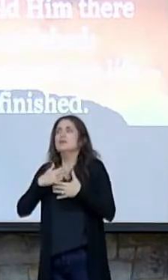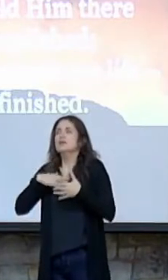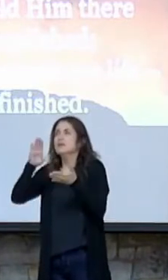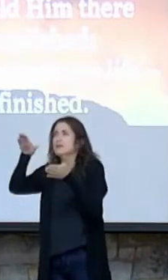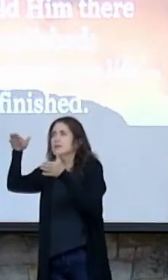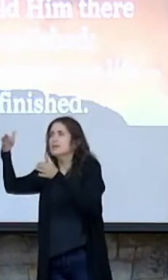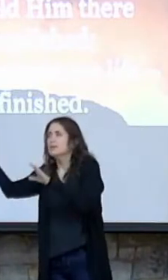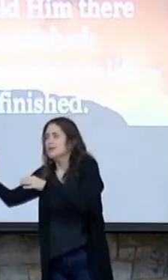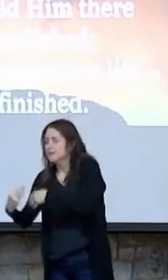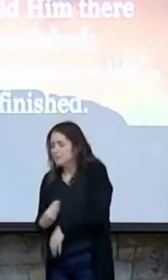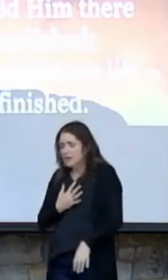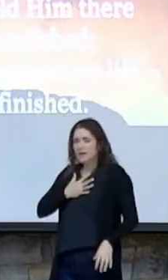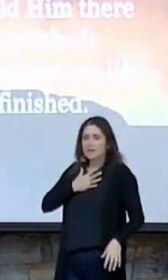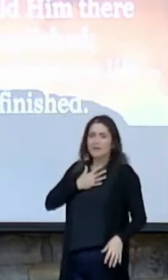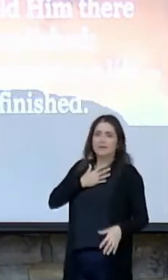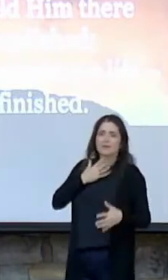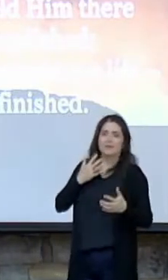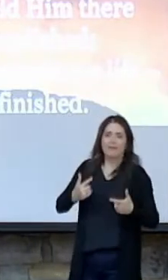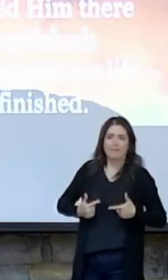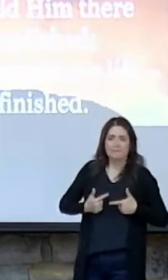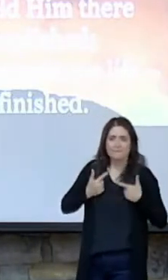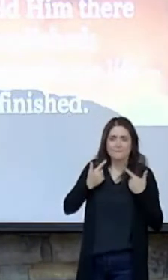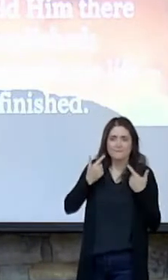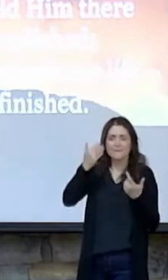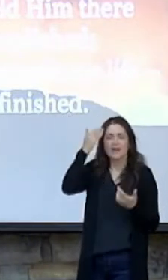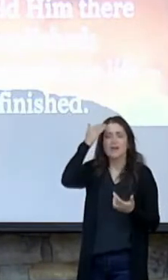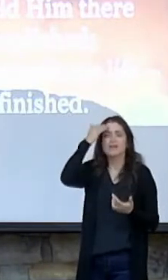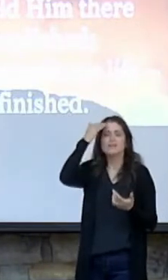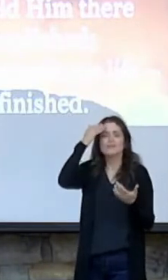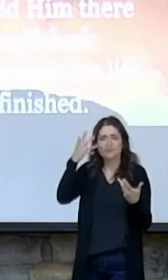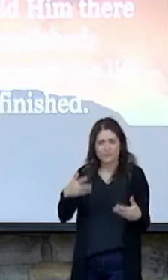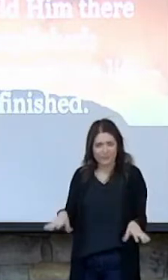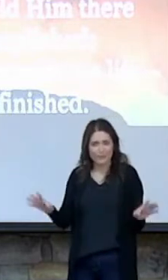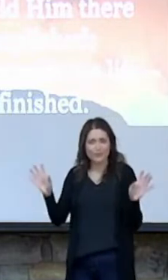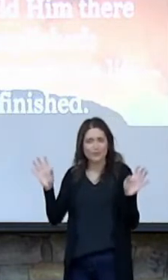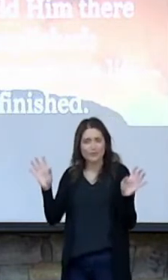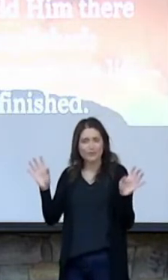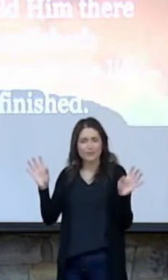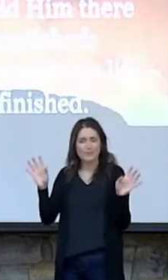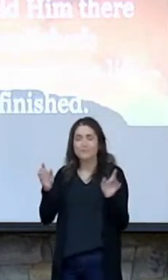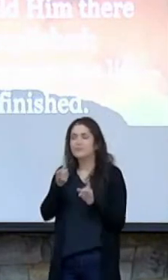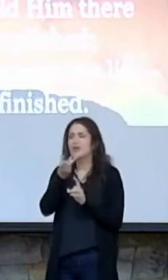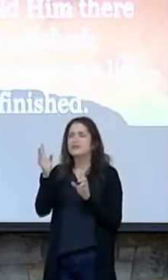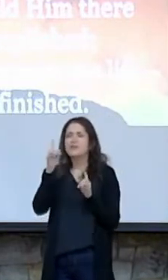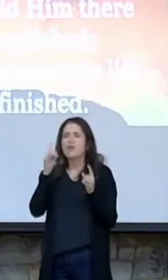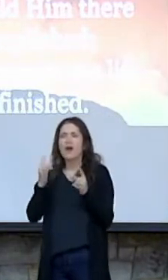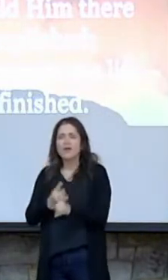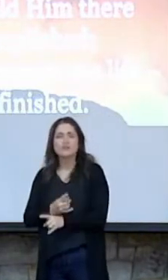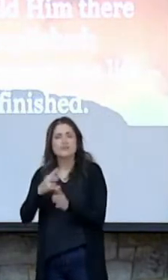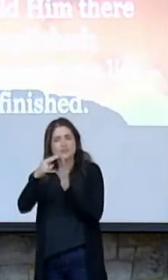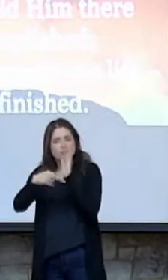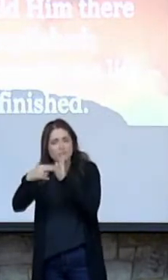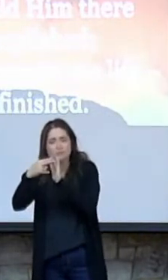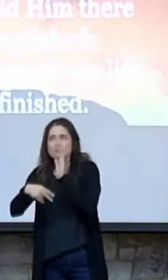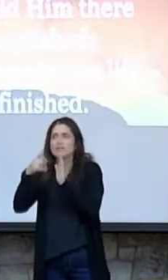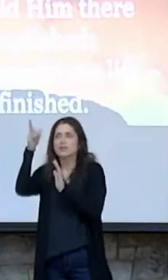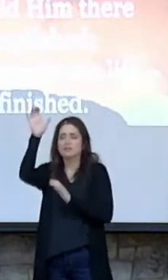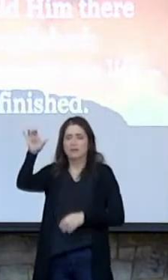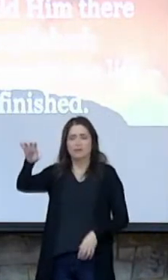that it is finished. There are several ironies that we find as we read about the cross.